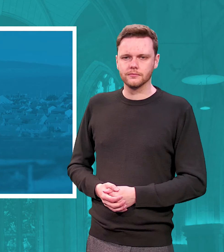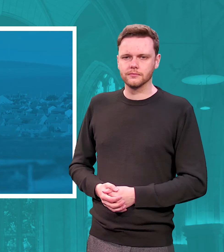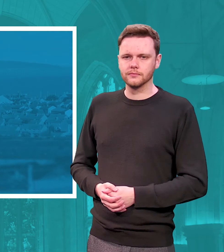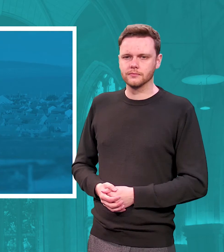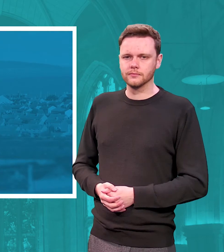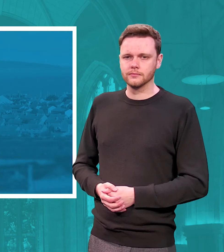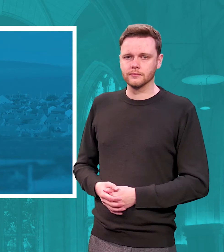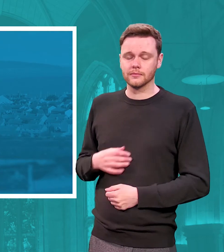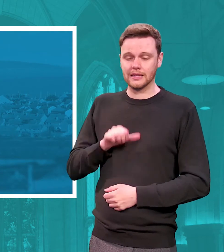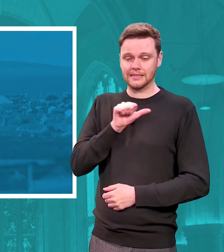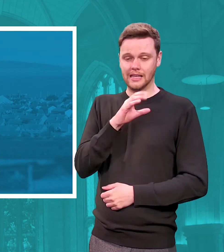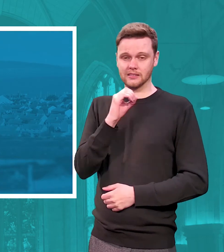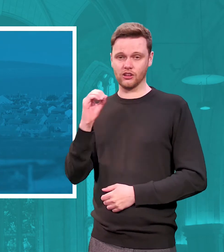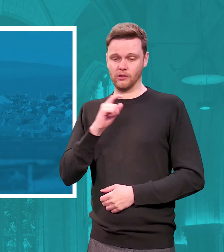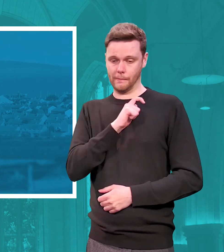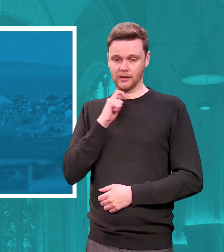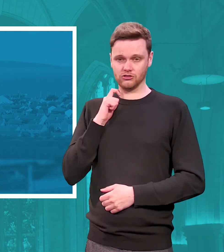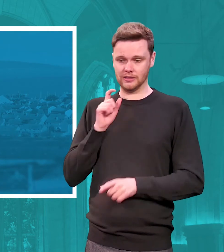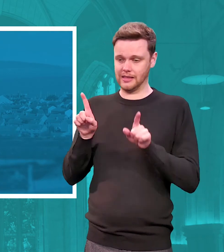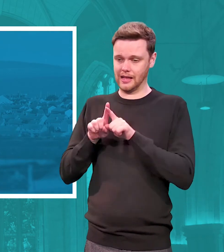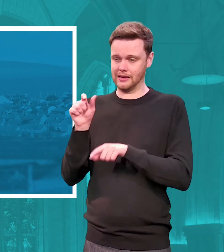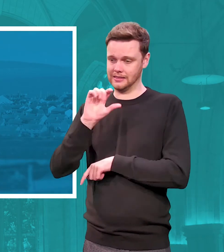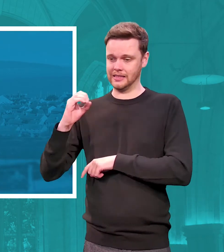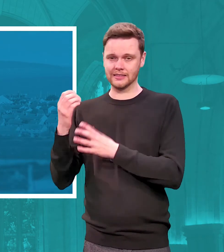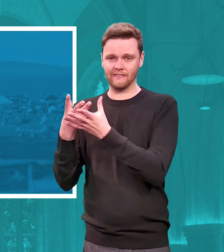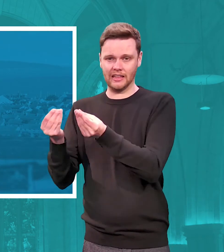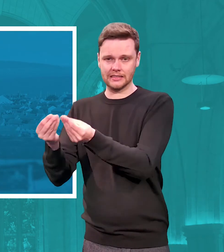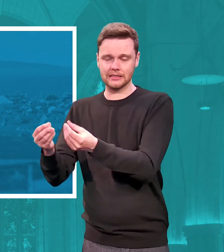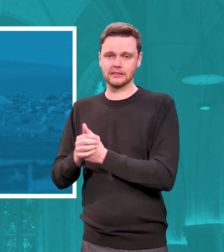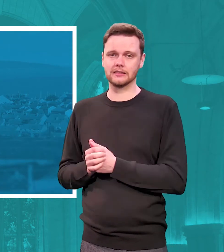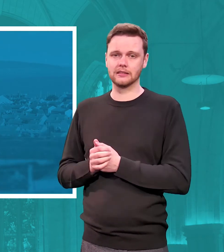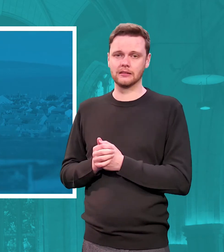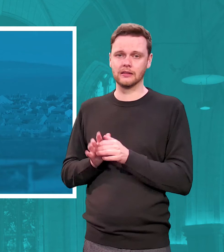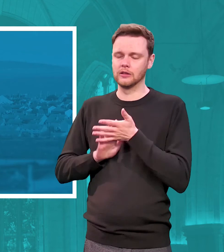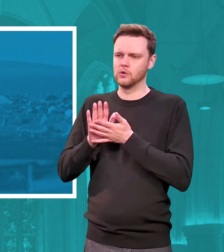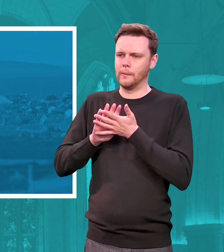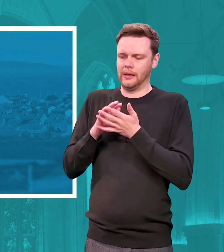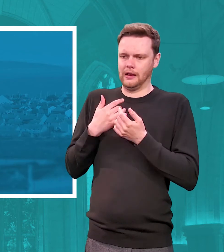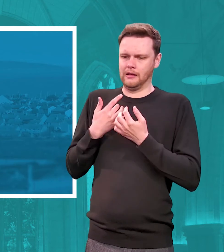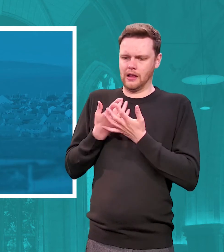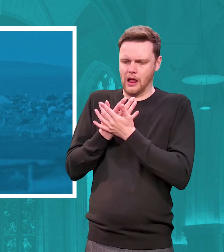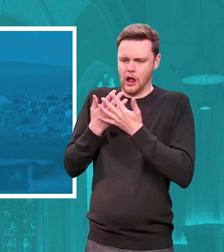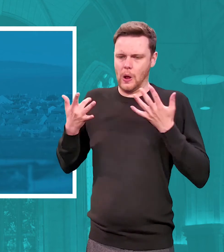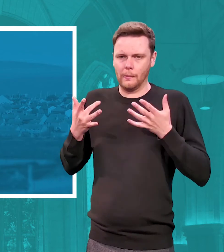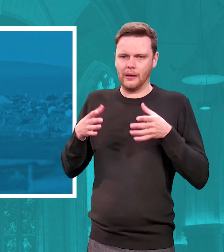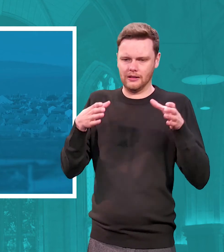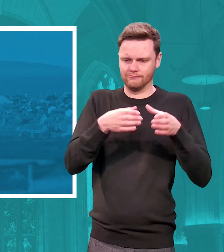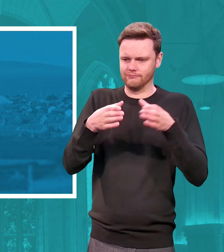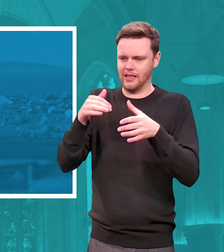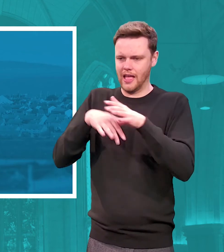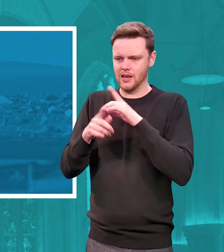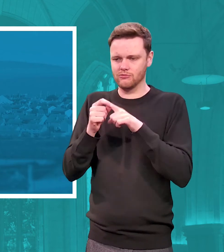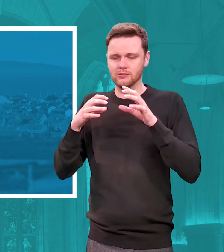600 ministries plus 60 vacancies does not determine the number of congregations in a presbytery